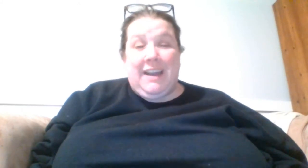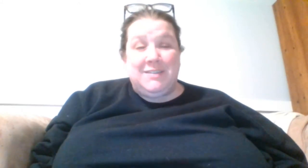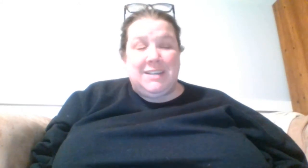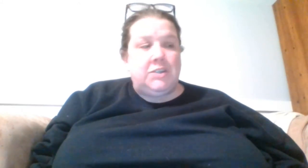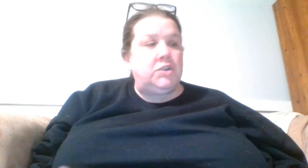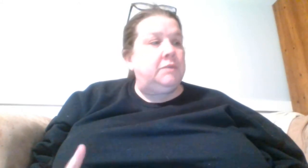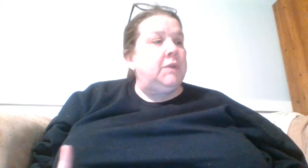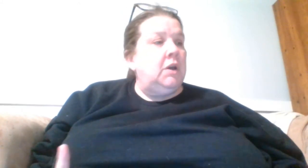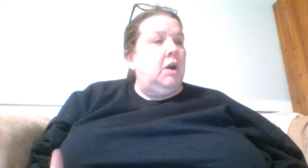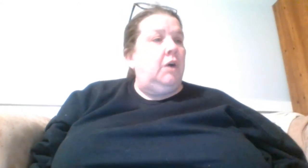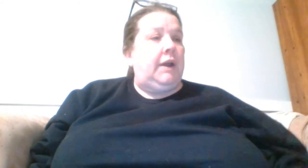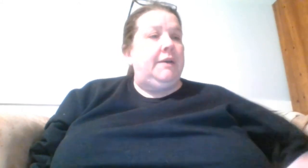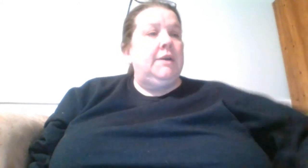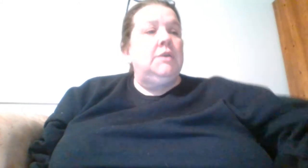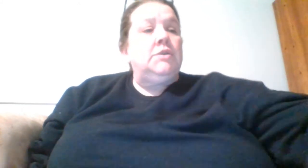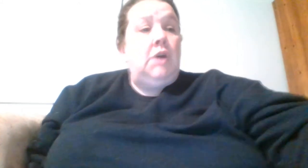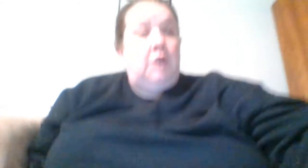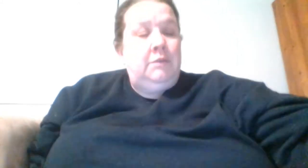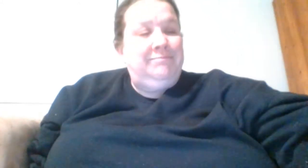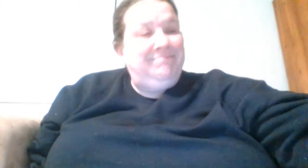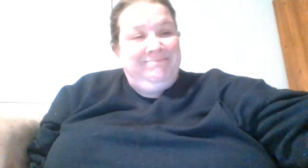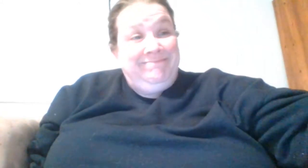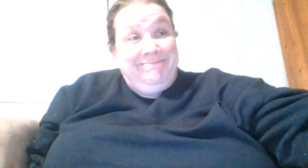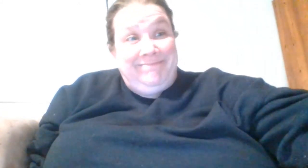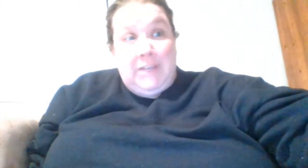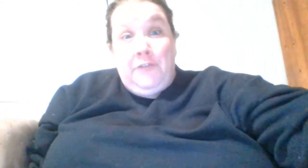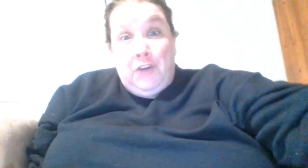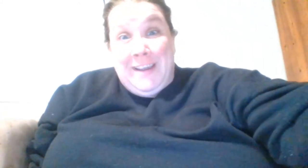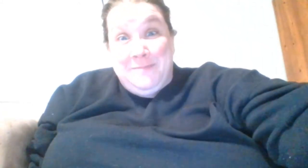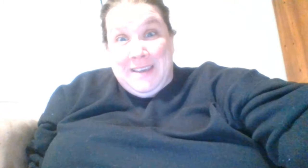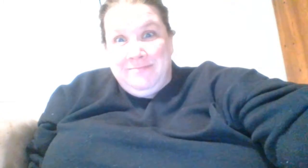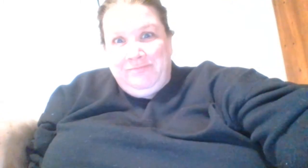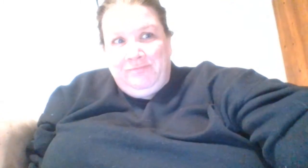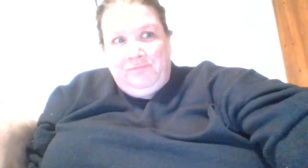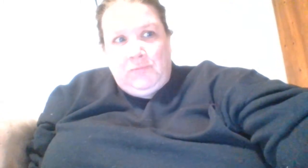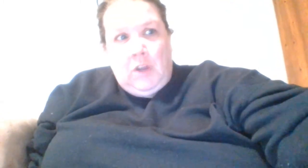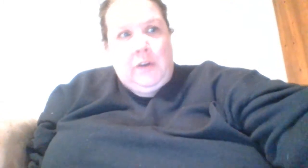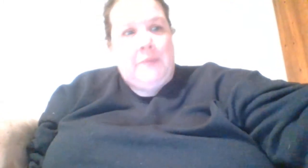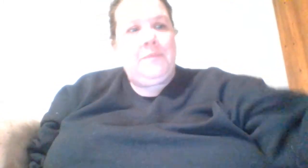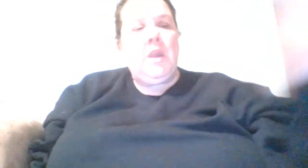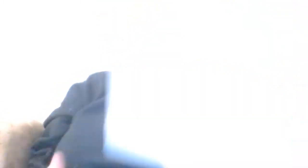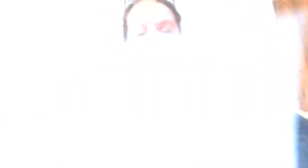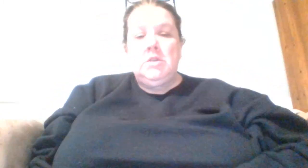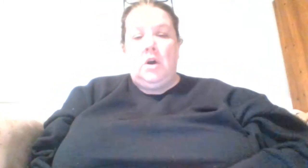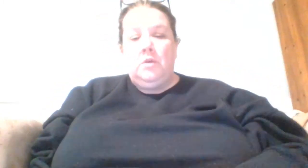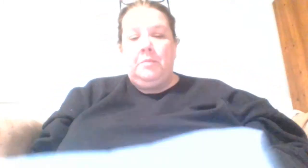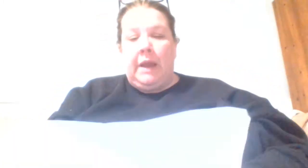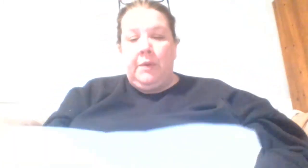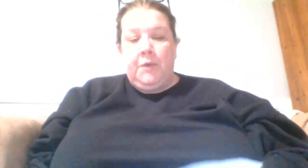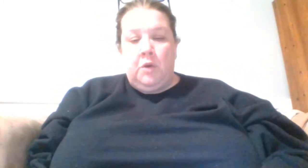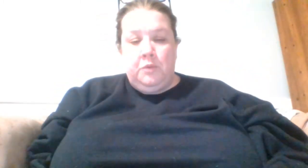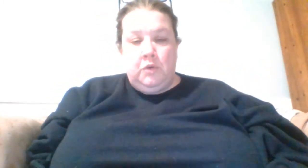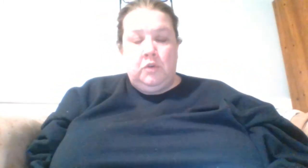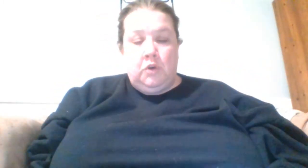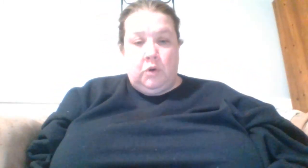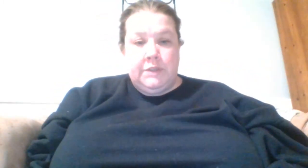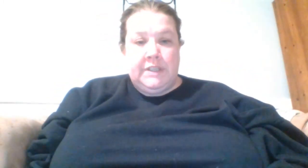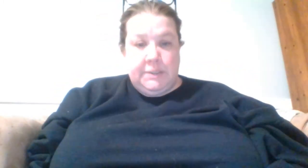I've stitched. Okay so forgive me okay so my whip goals this